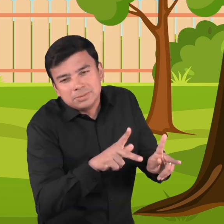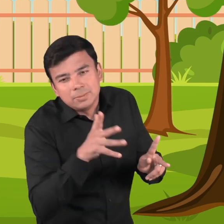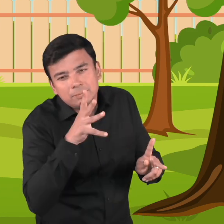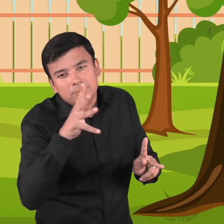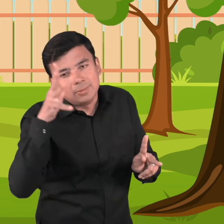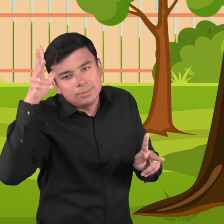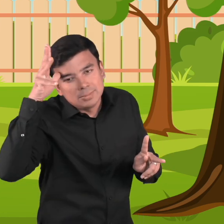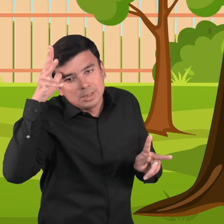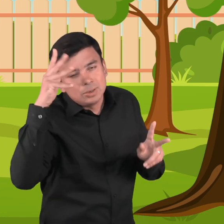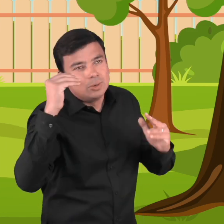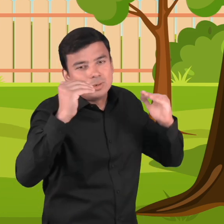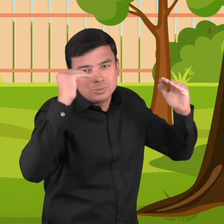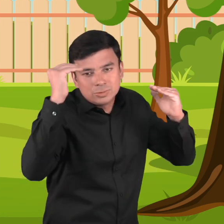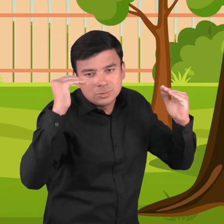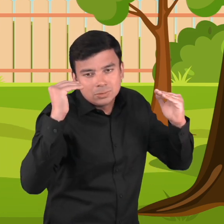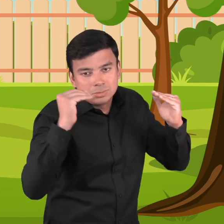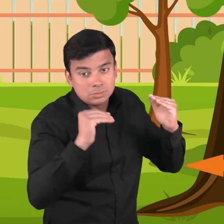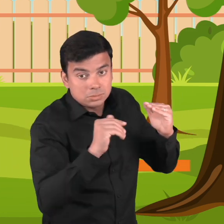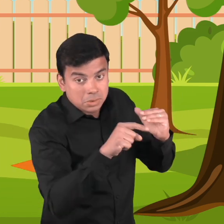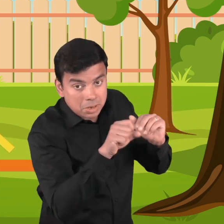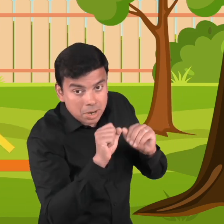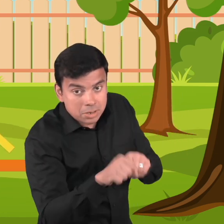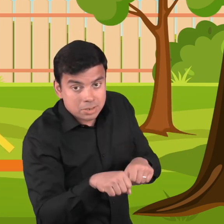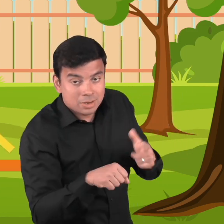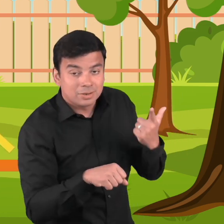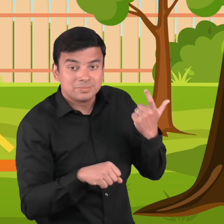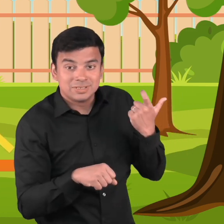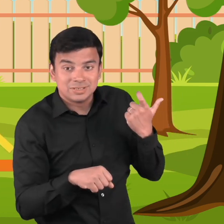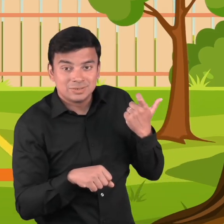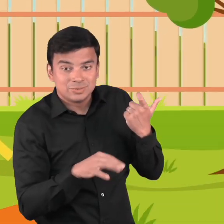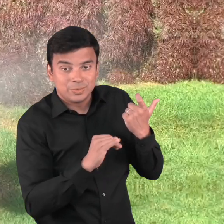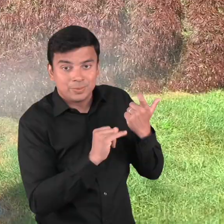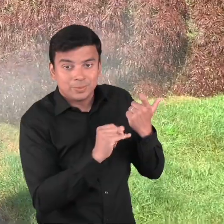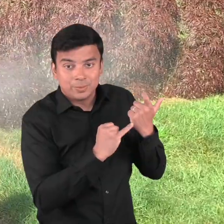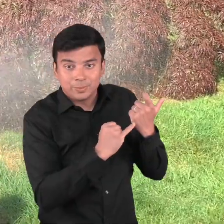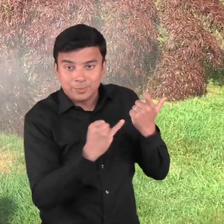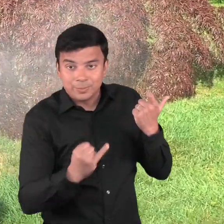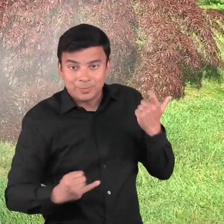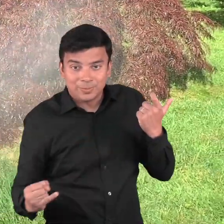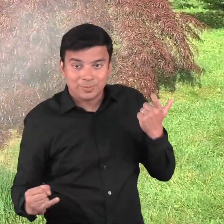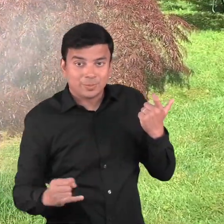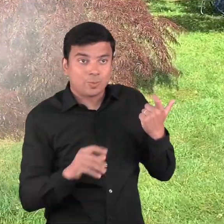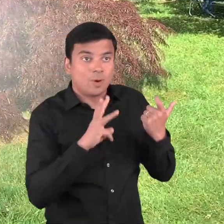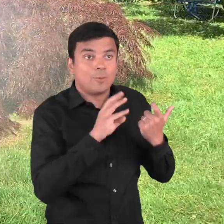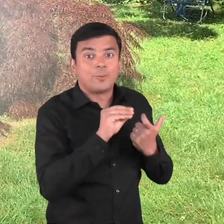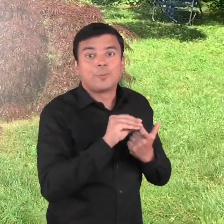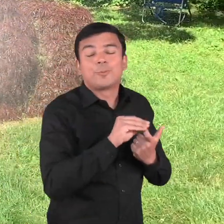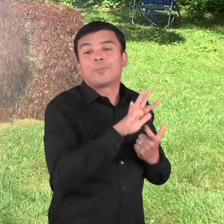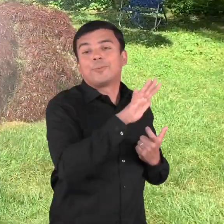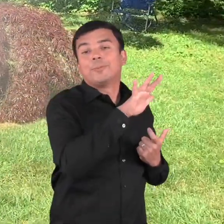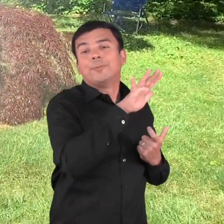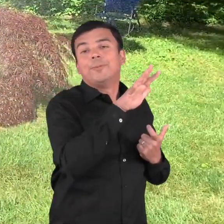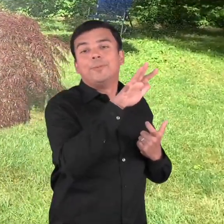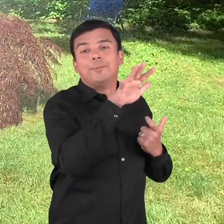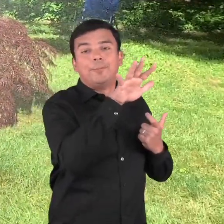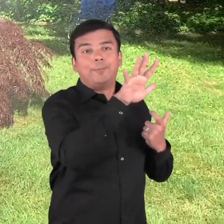to spray water in a mist towards your shadow. Keep changing the level that you are holding the hose until